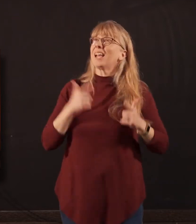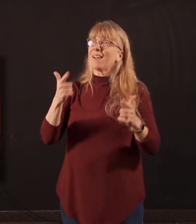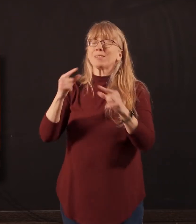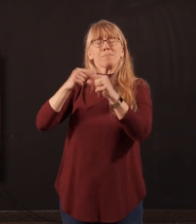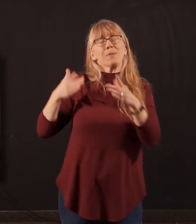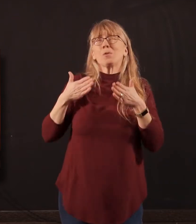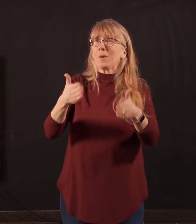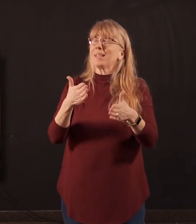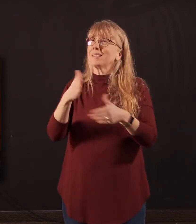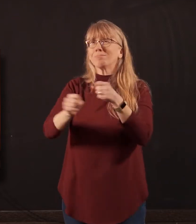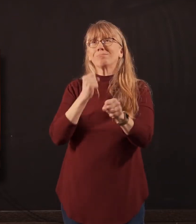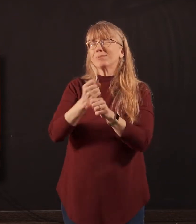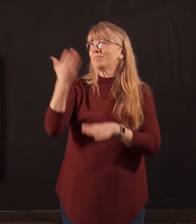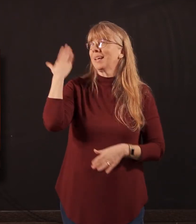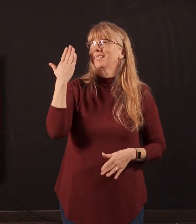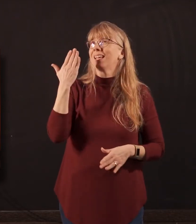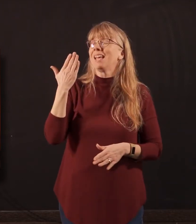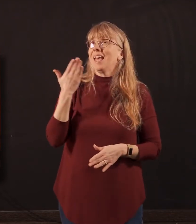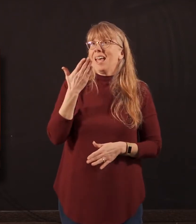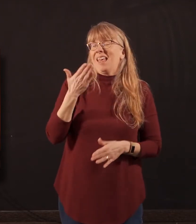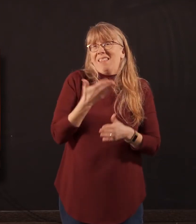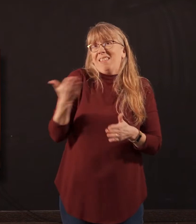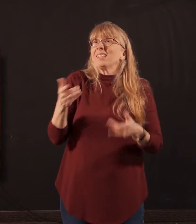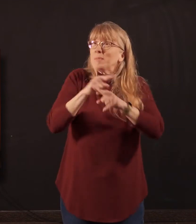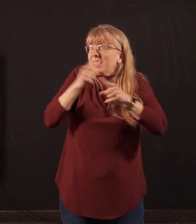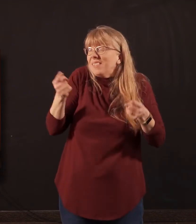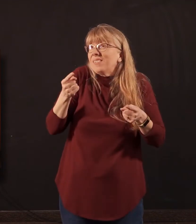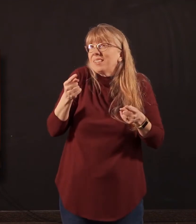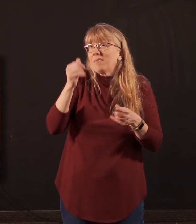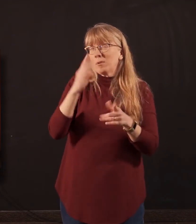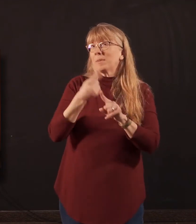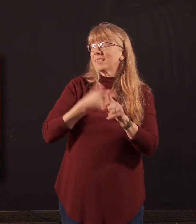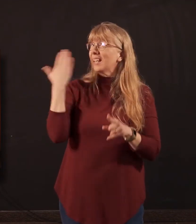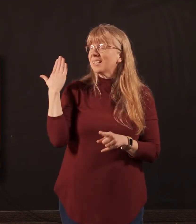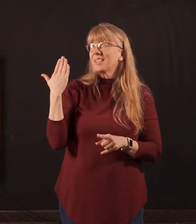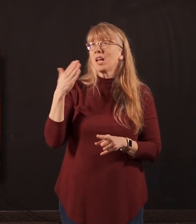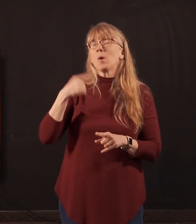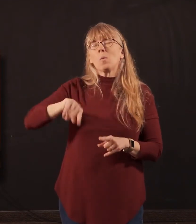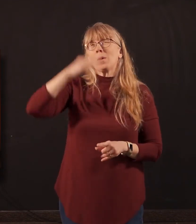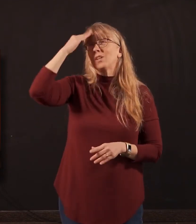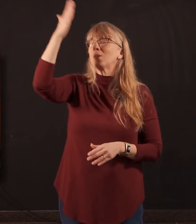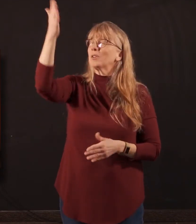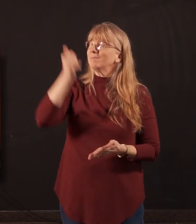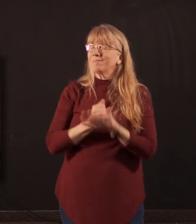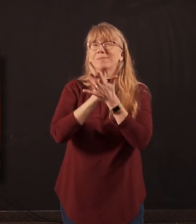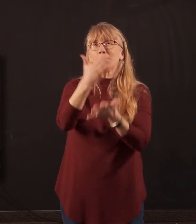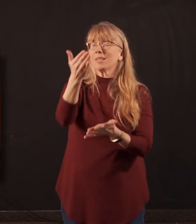ways over these years. And God, while things have been different these last few months, we know that you are still upholding them, that you still have great